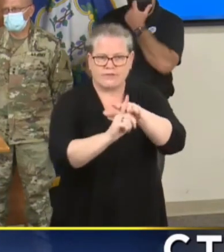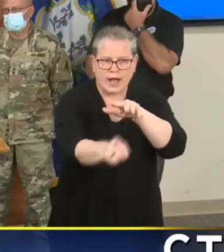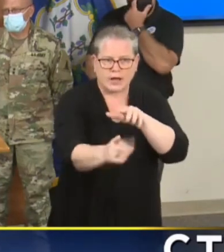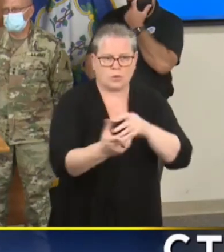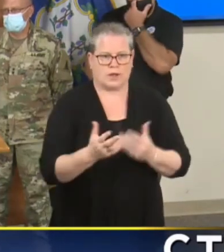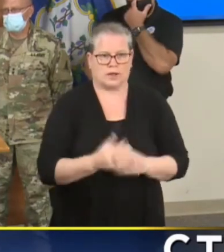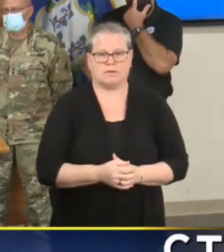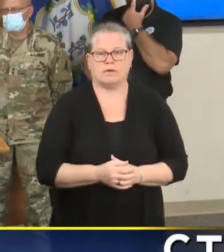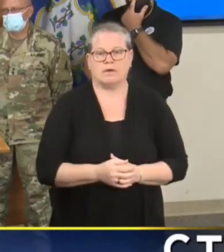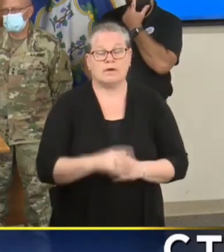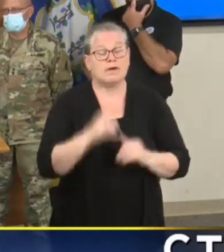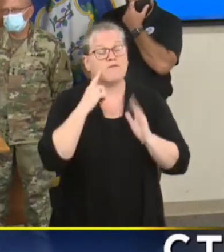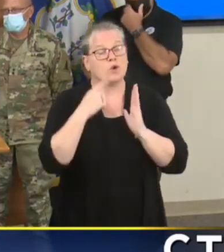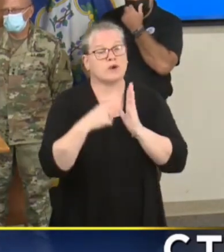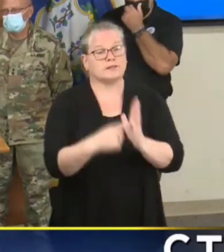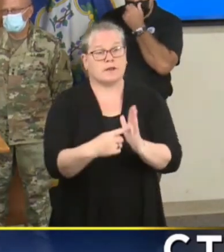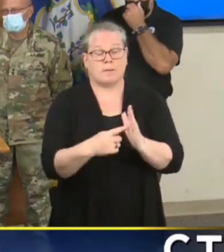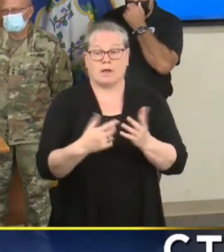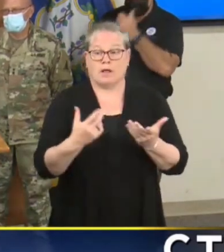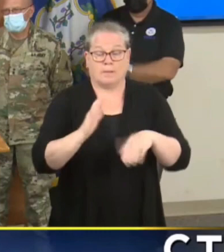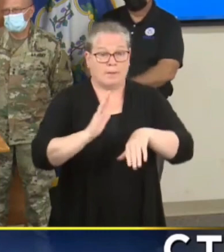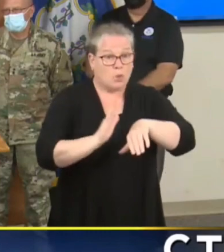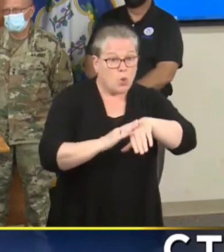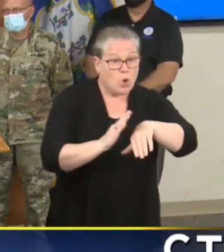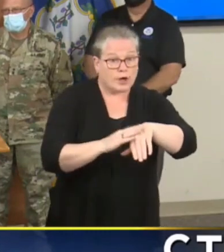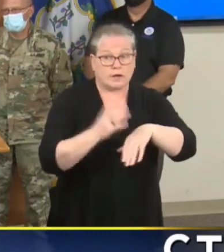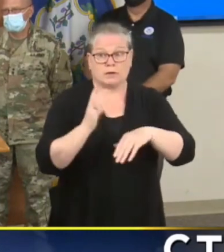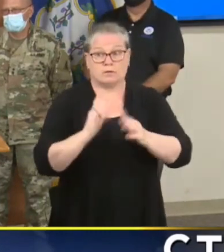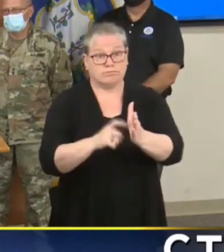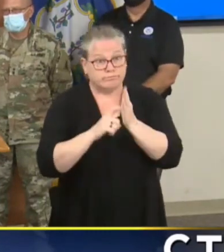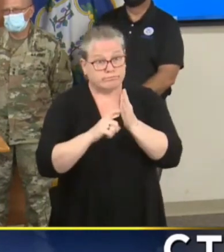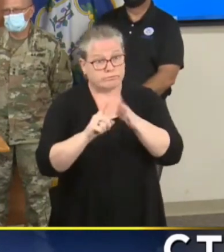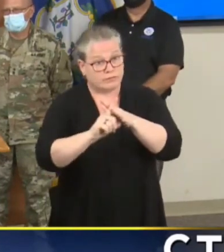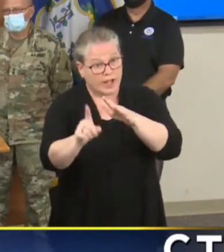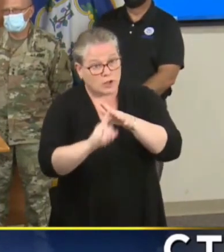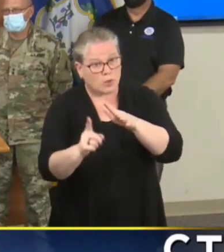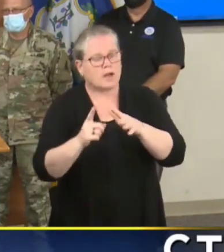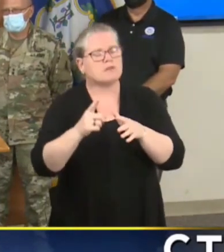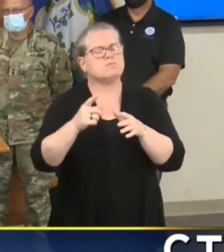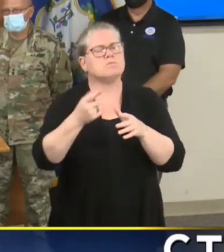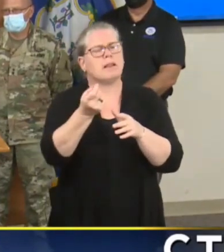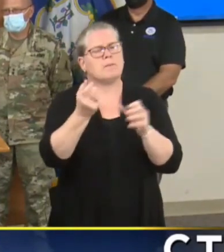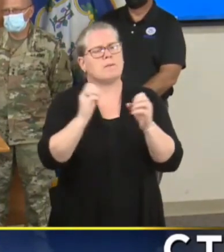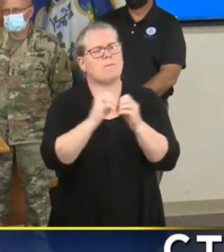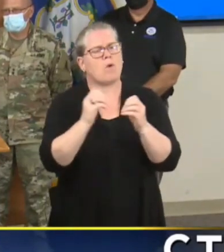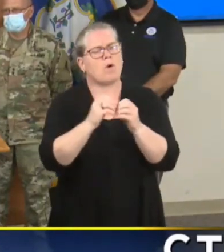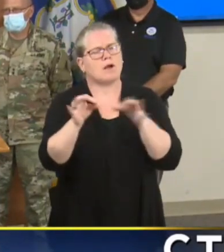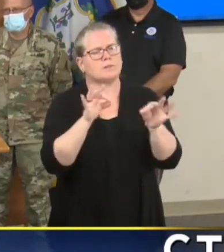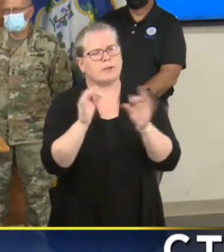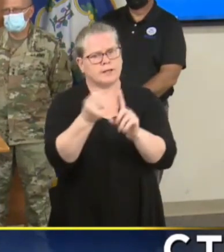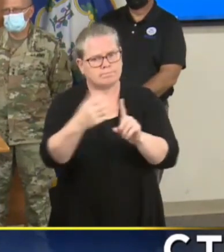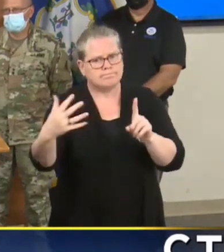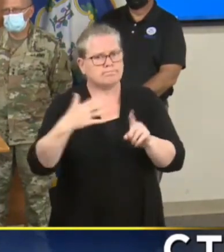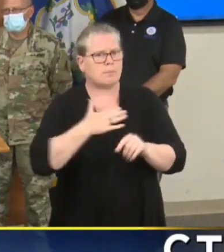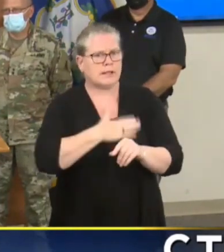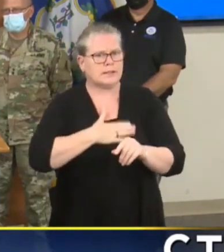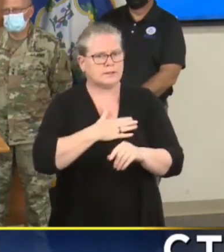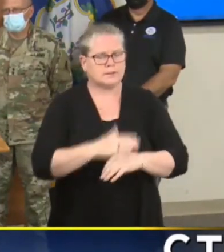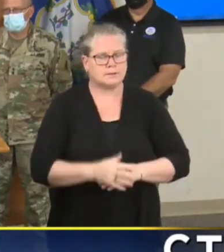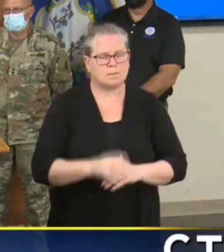For instance, is there going to be a warning and then a mandatory evacuation? Just tell us a little bit about that so people can be prepared. Absolutely.